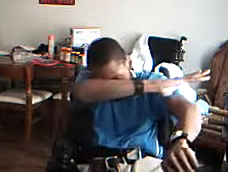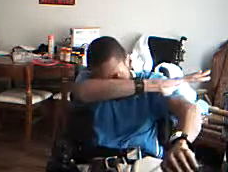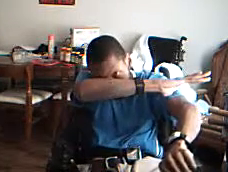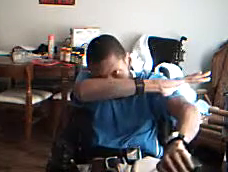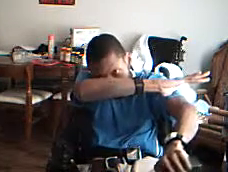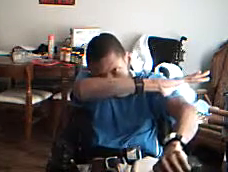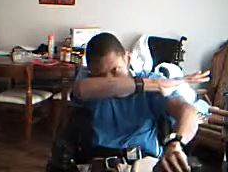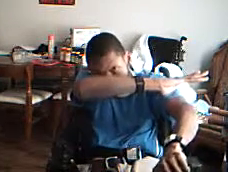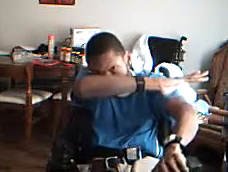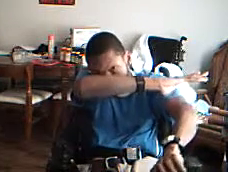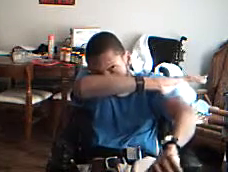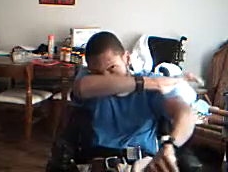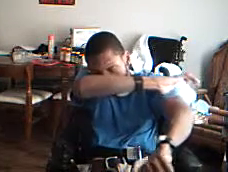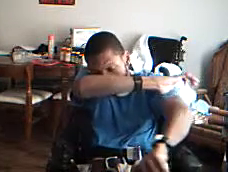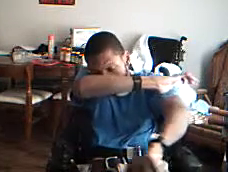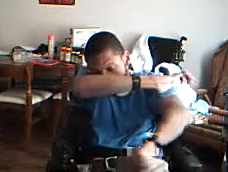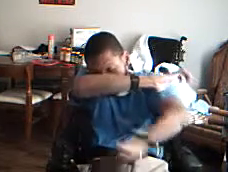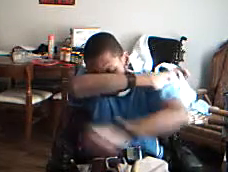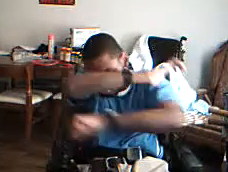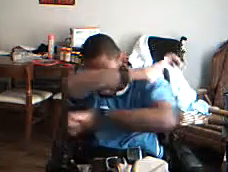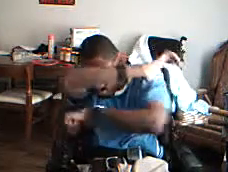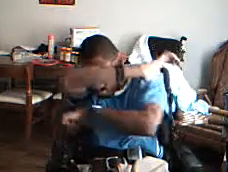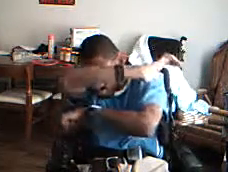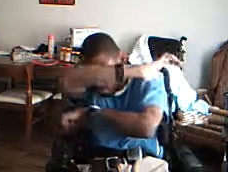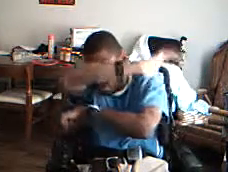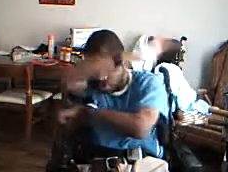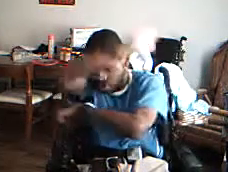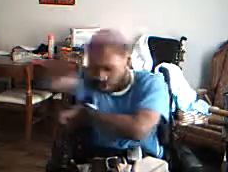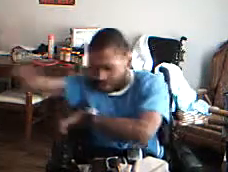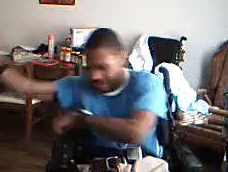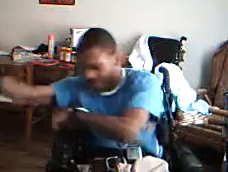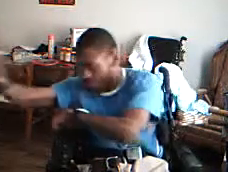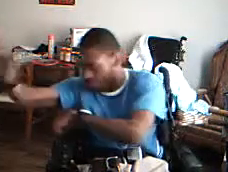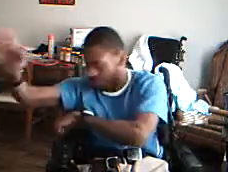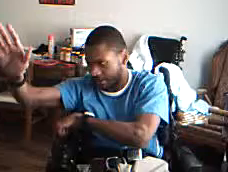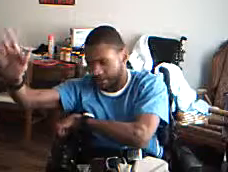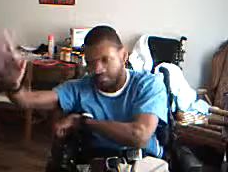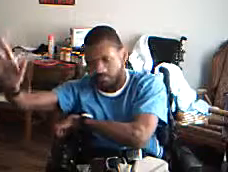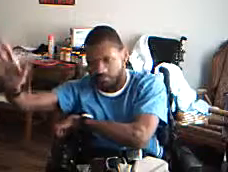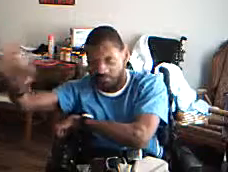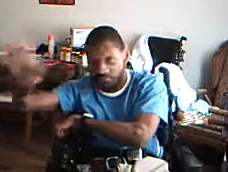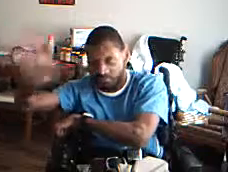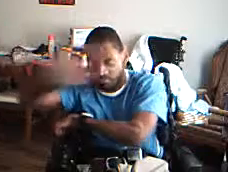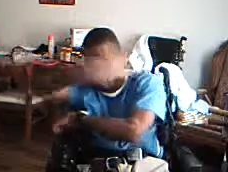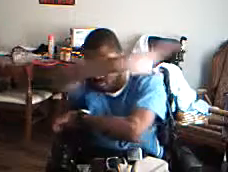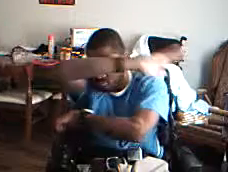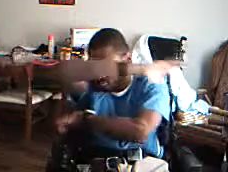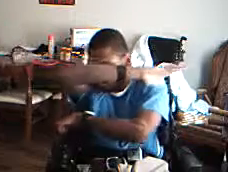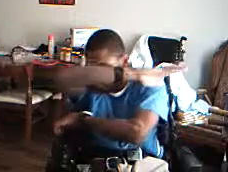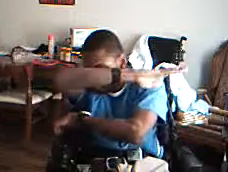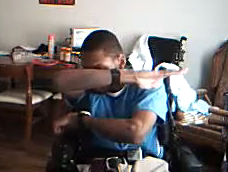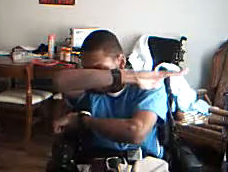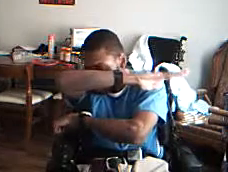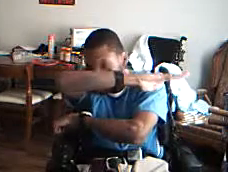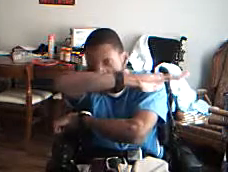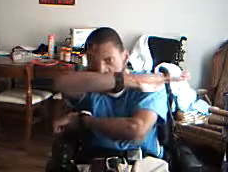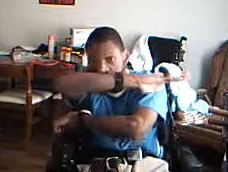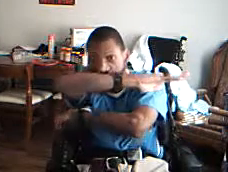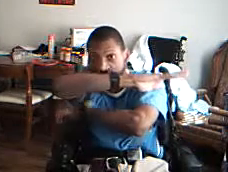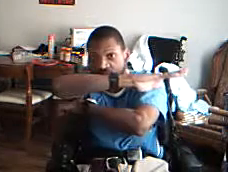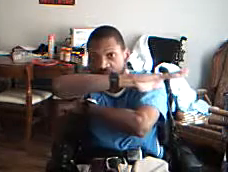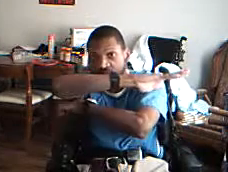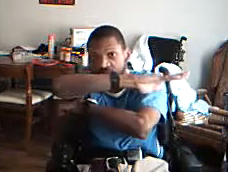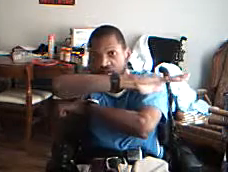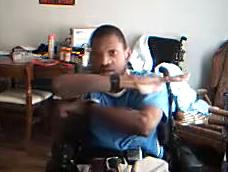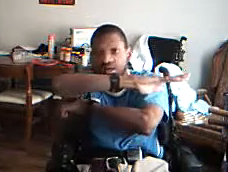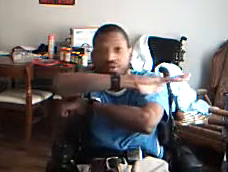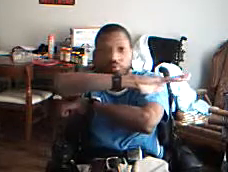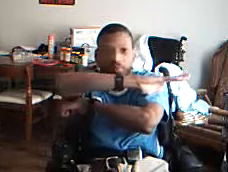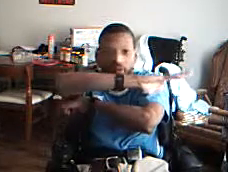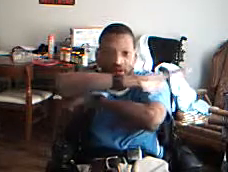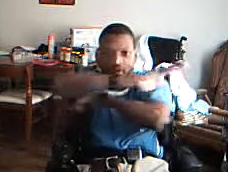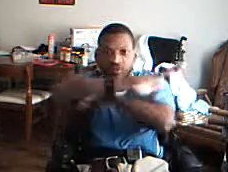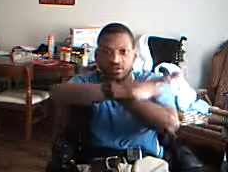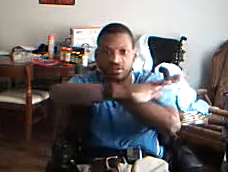strike this way, but notice